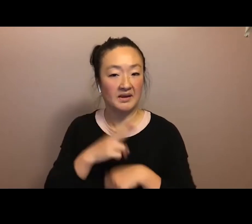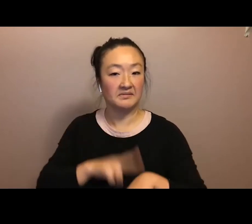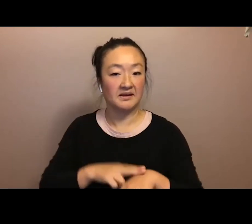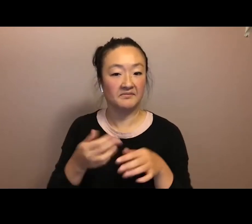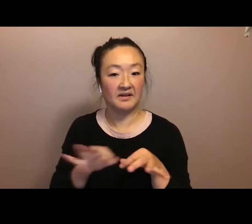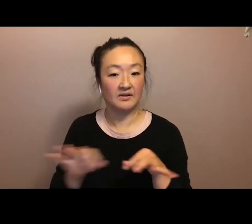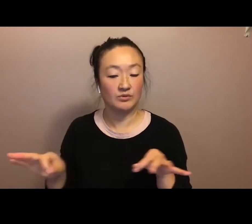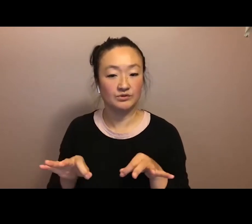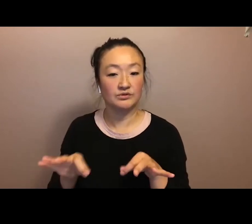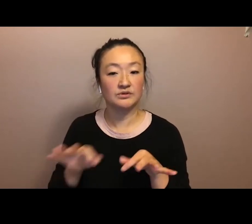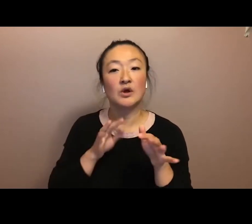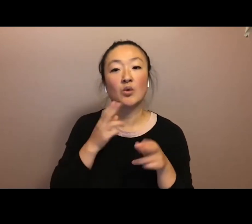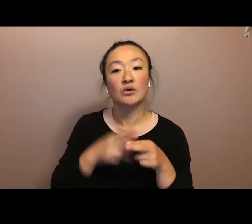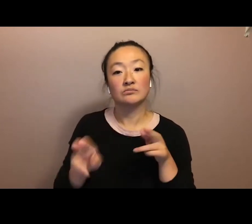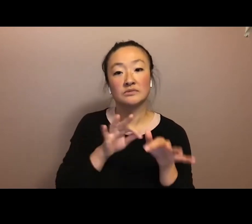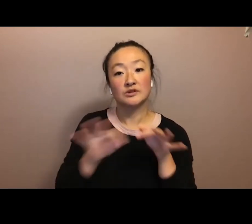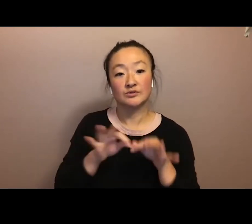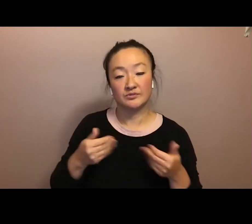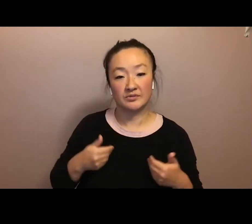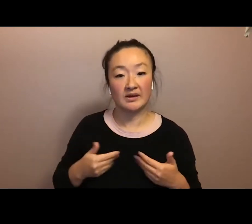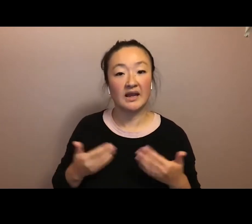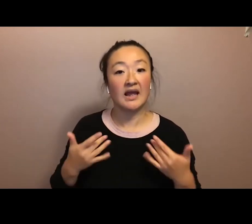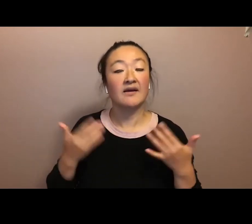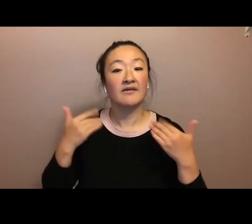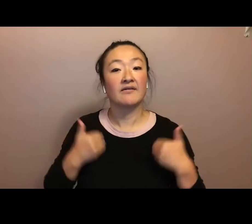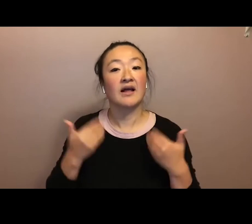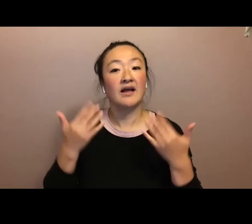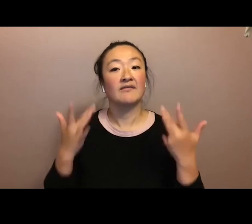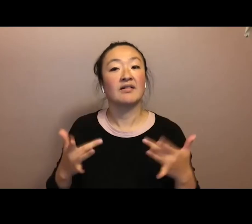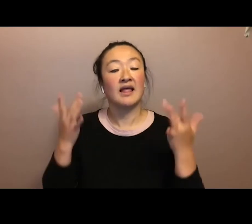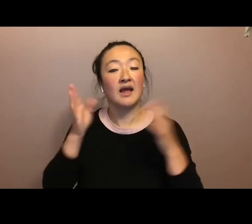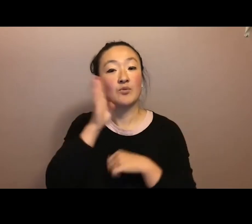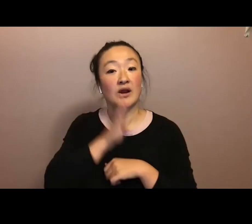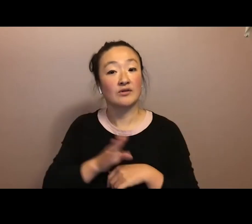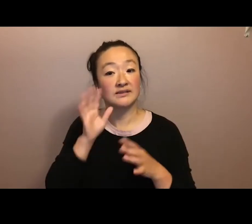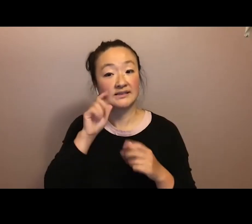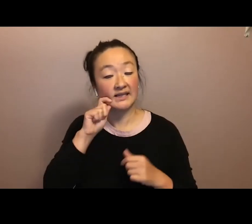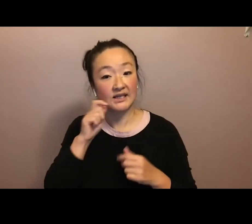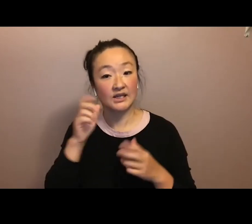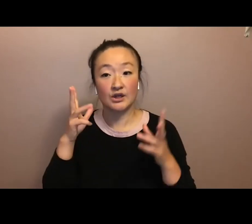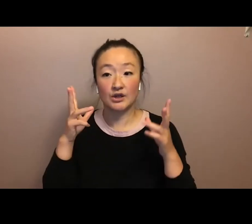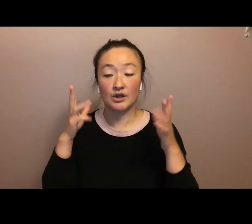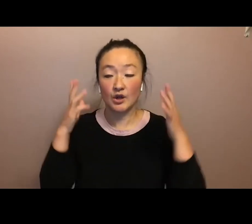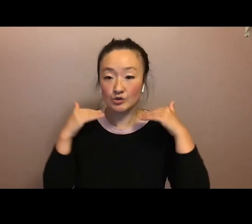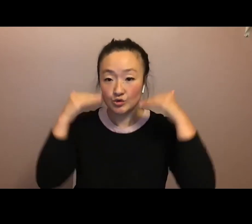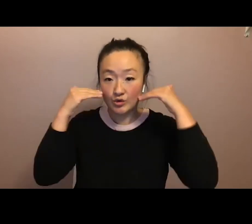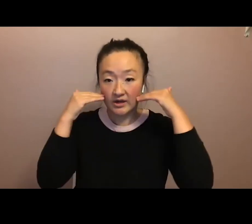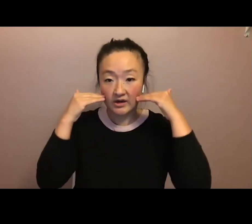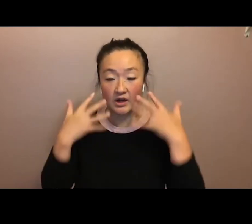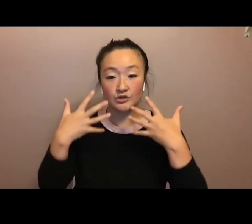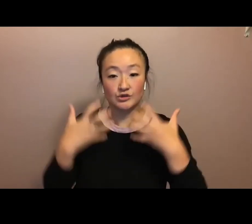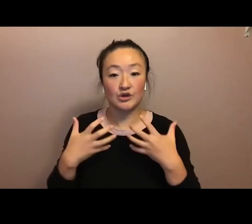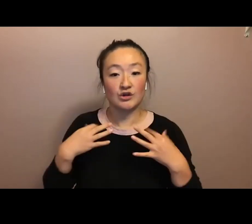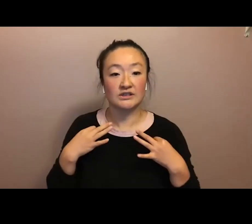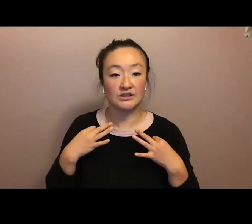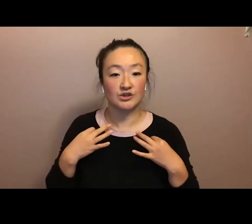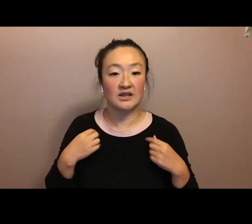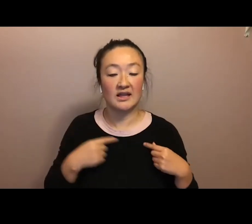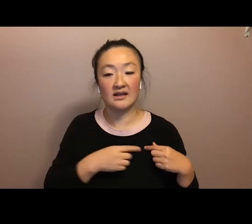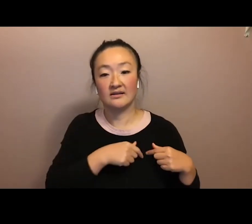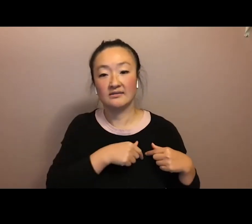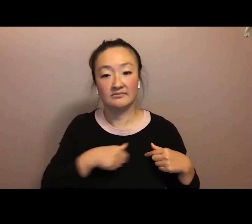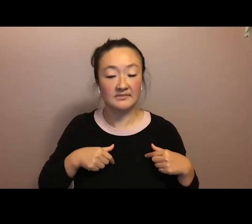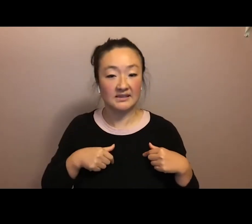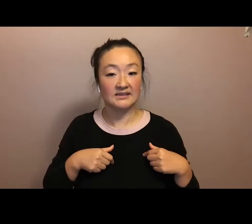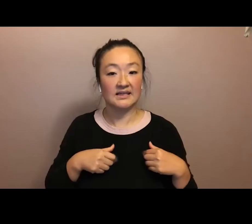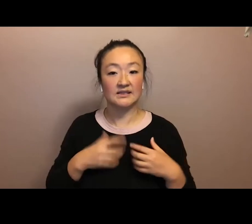have light brown skin, short hair, I'm wearing a dark t-shirt that says, Hold the Line, that was made by my